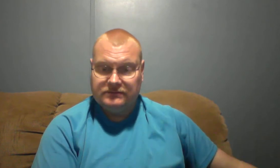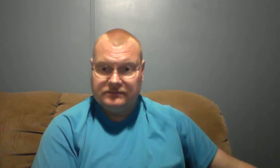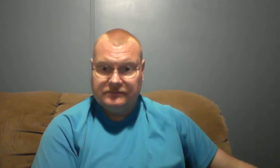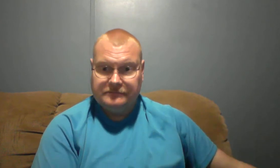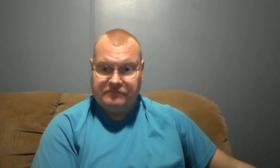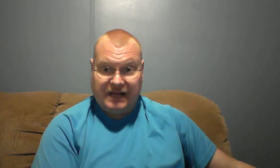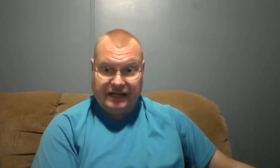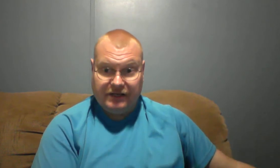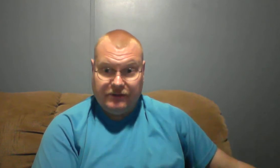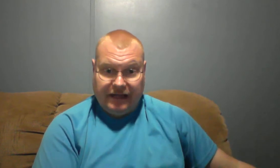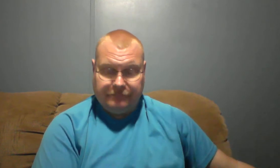I can do that.